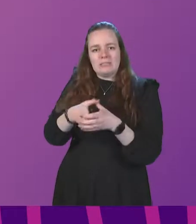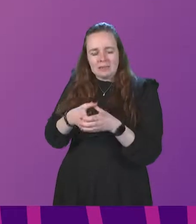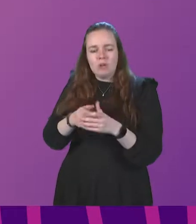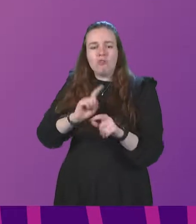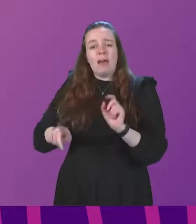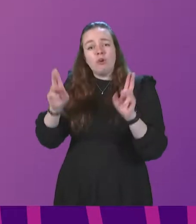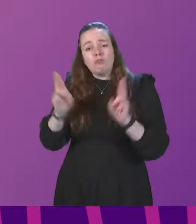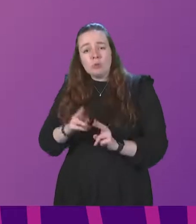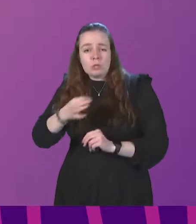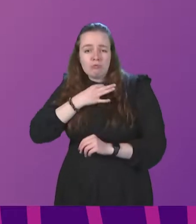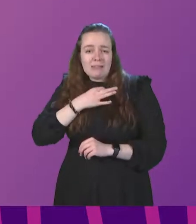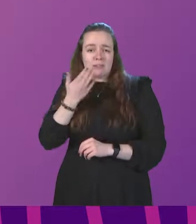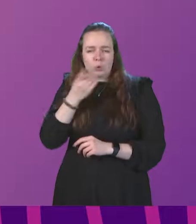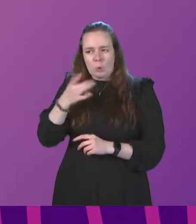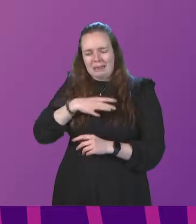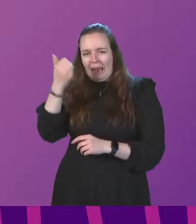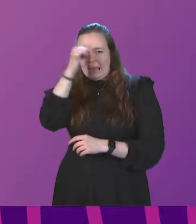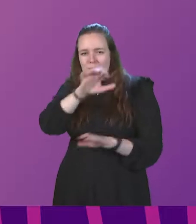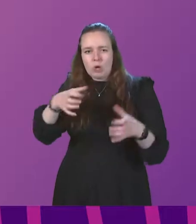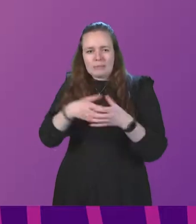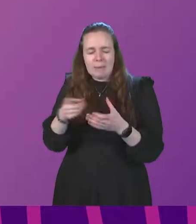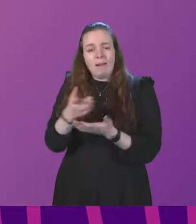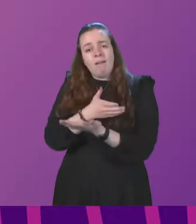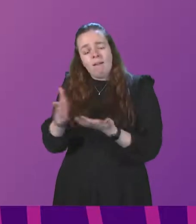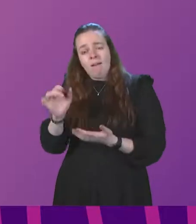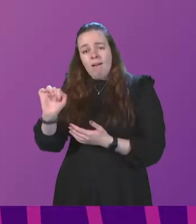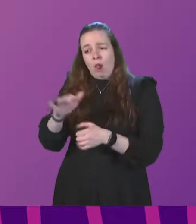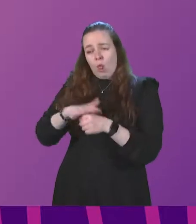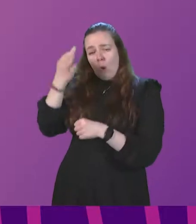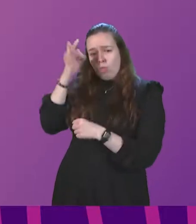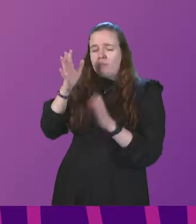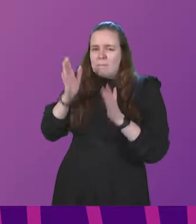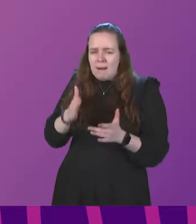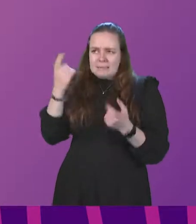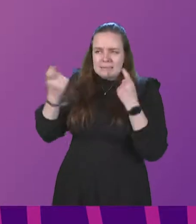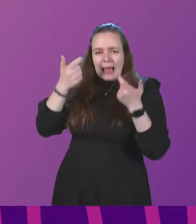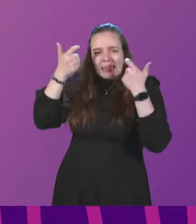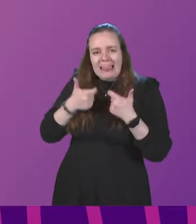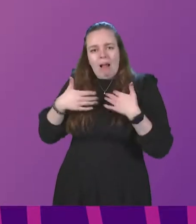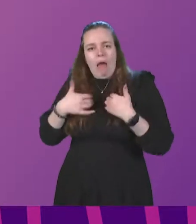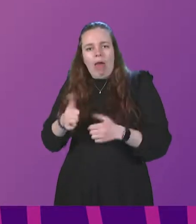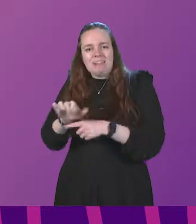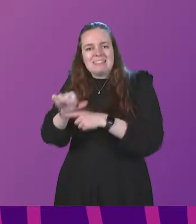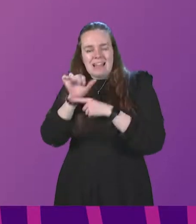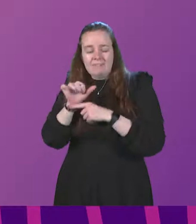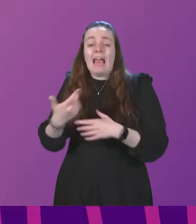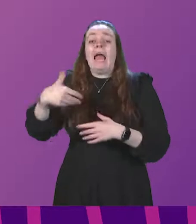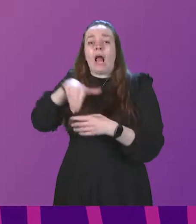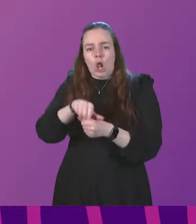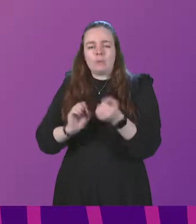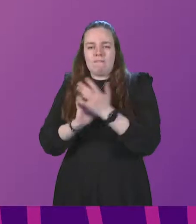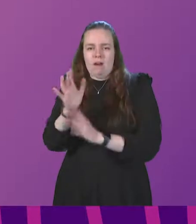supports expert local authority teams and makes clear that local authorities must consider legal health and safety obligations including fire safety.